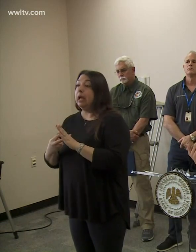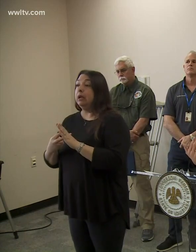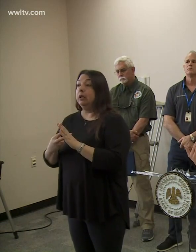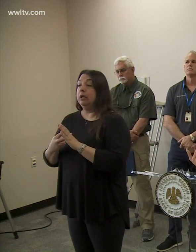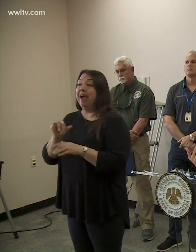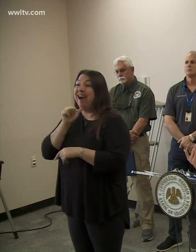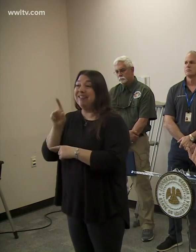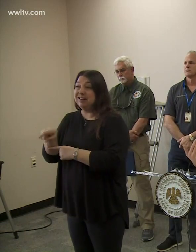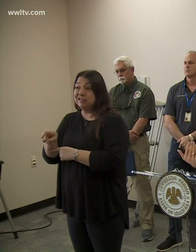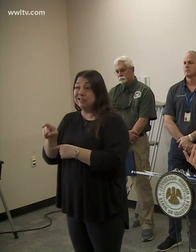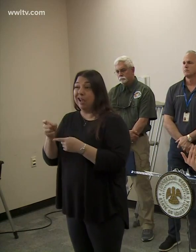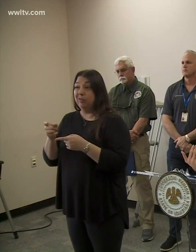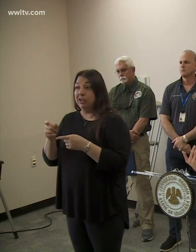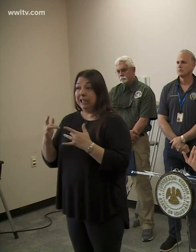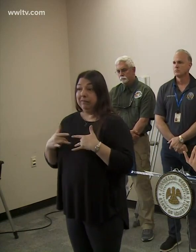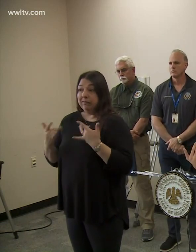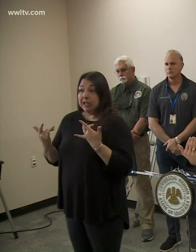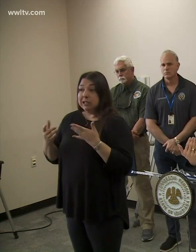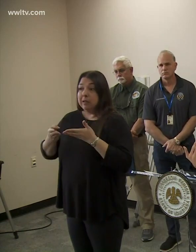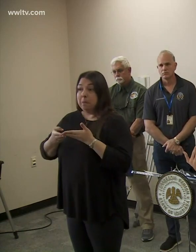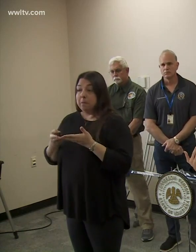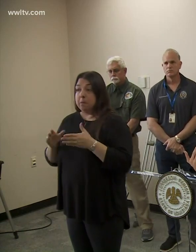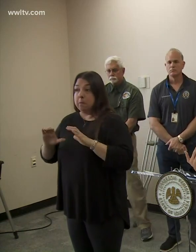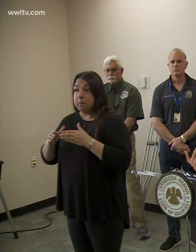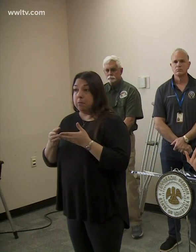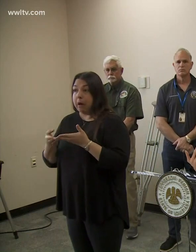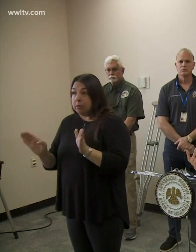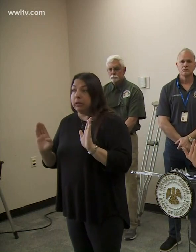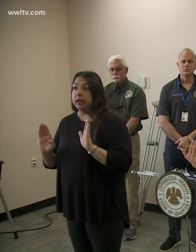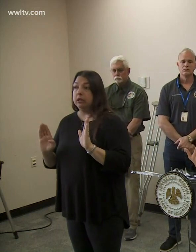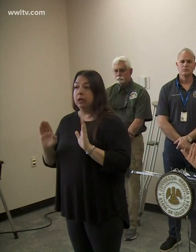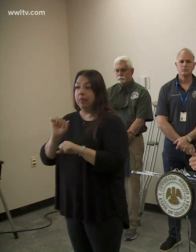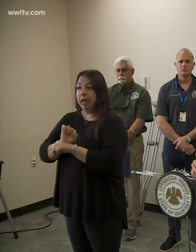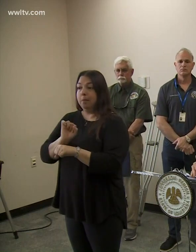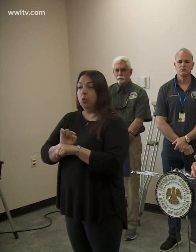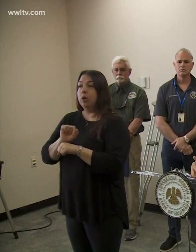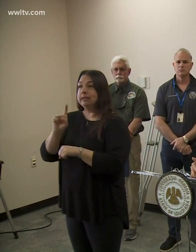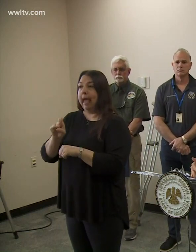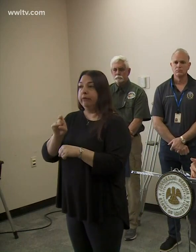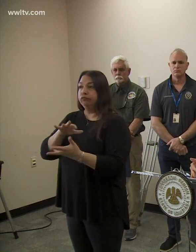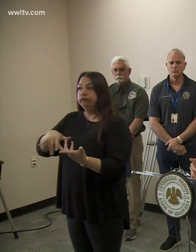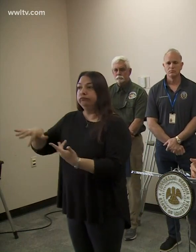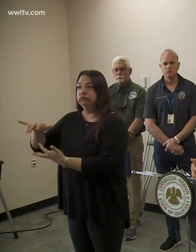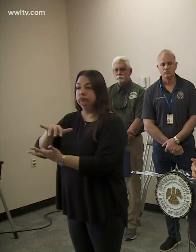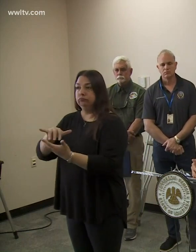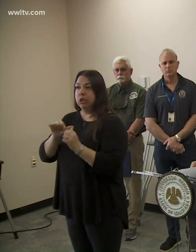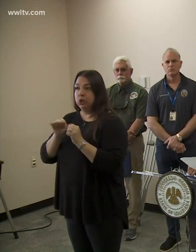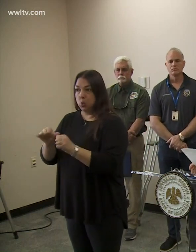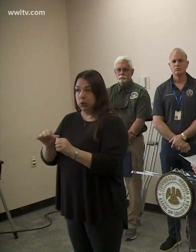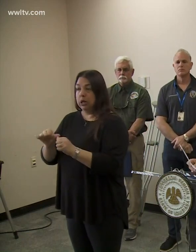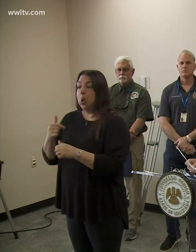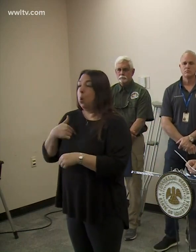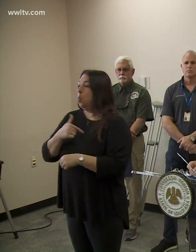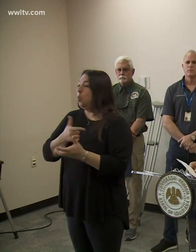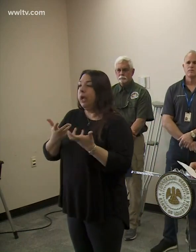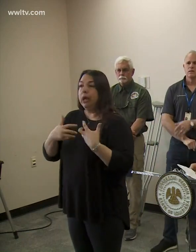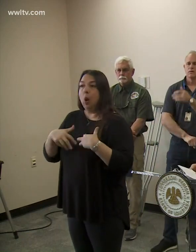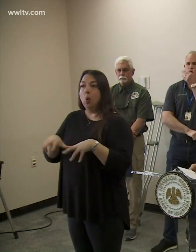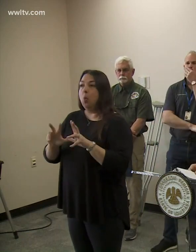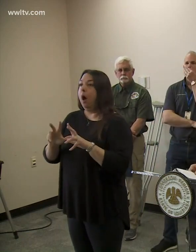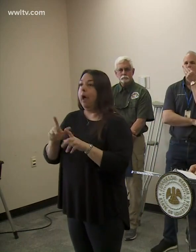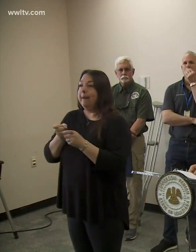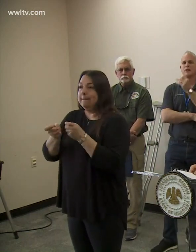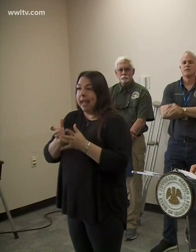of unnecessary public activity that our employees will have to endure. We certainly don't want key